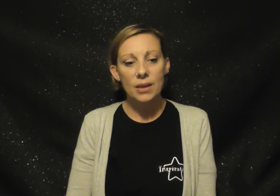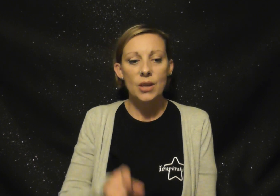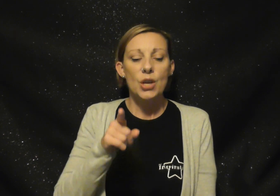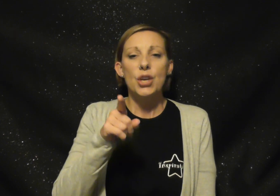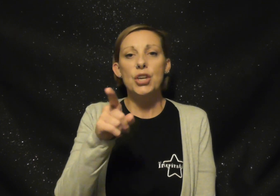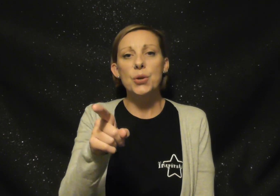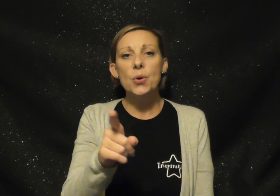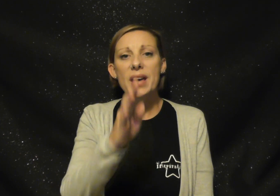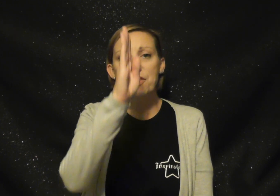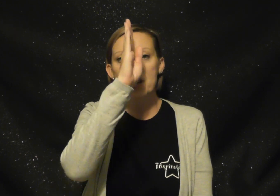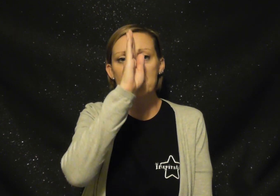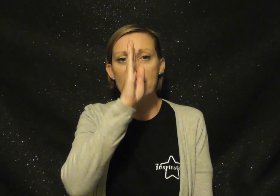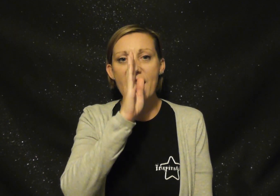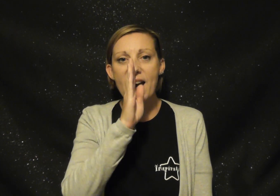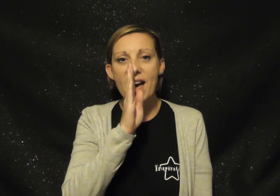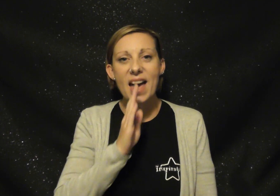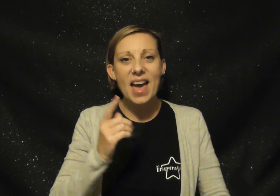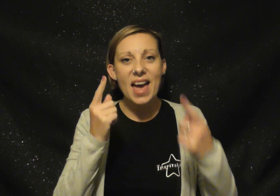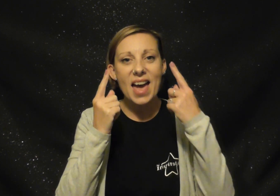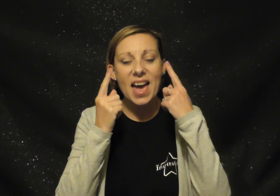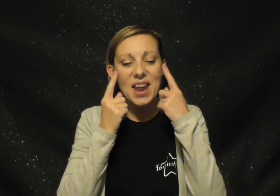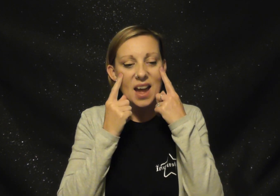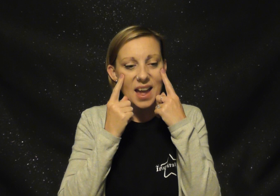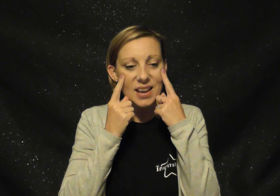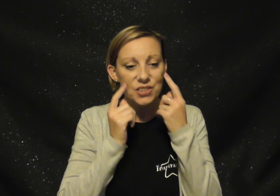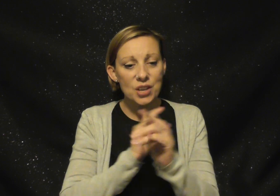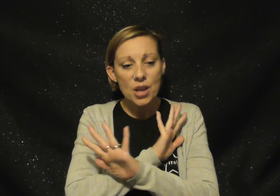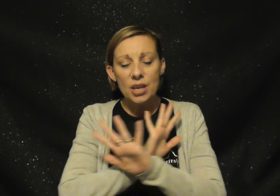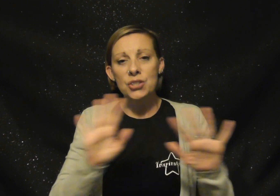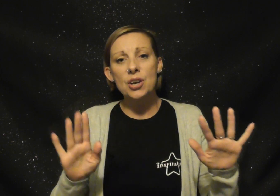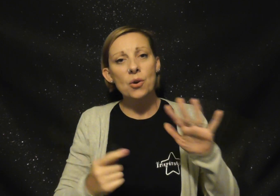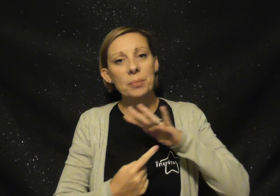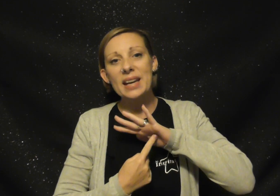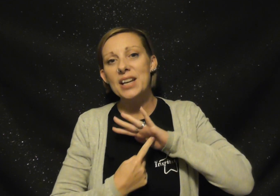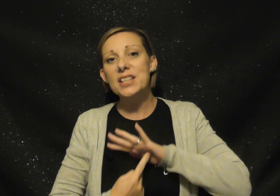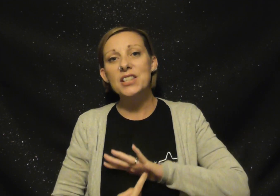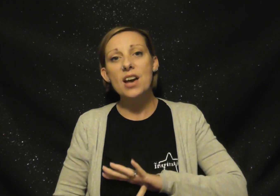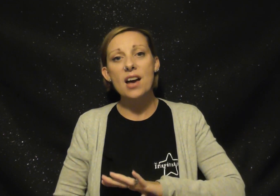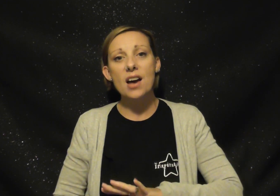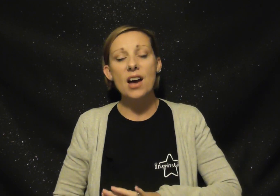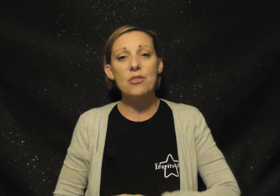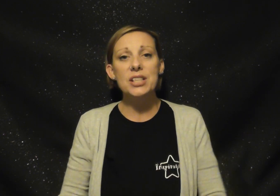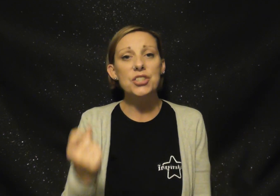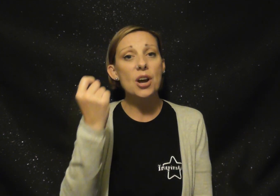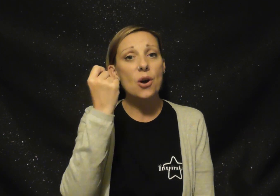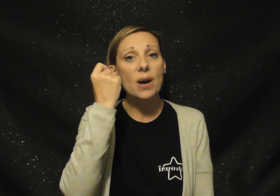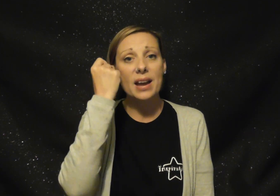You with the sad eyes, don't be discouraged, oh I